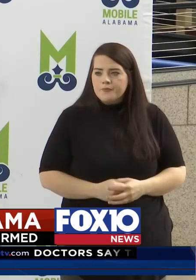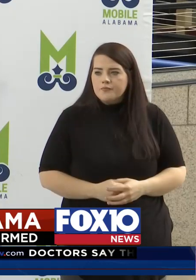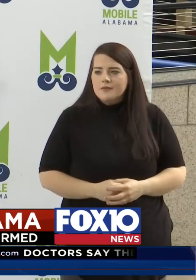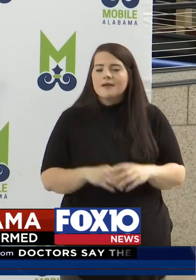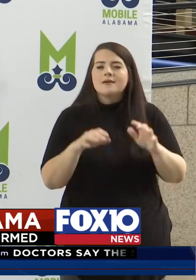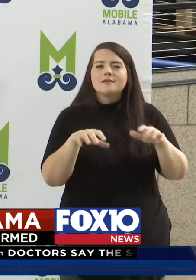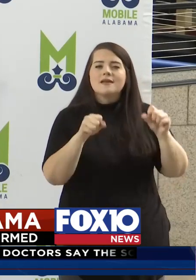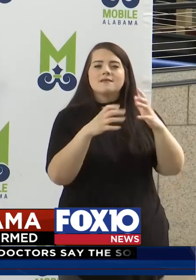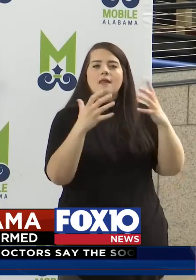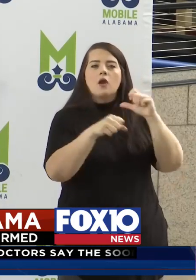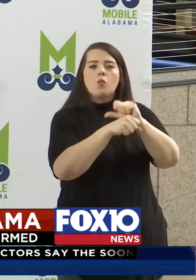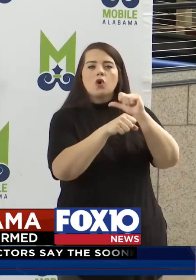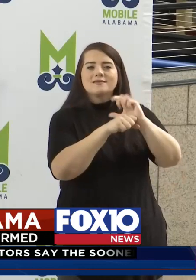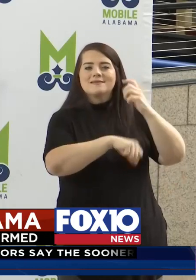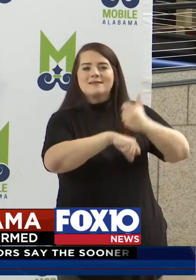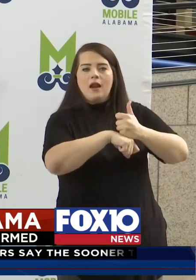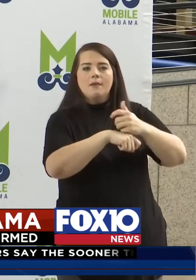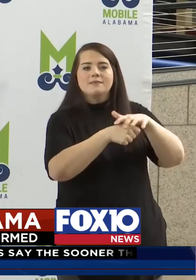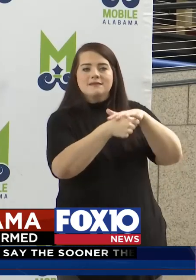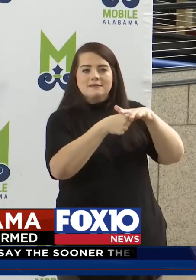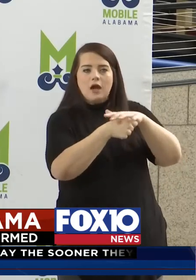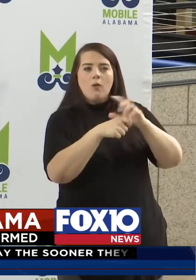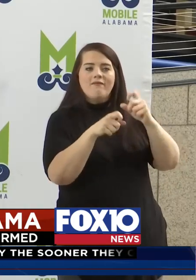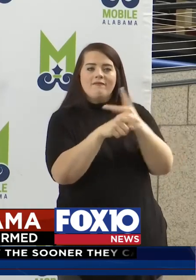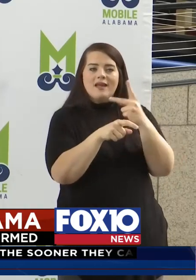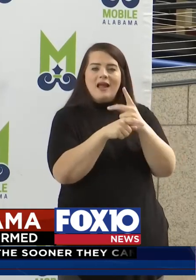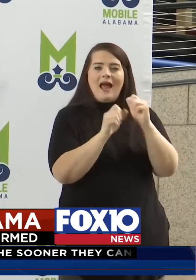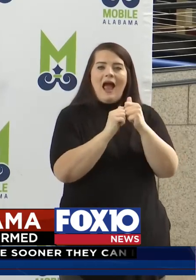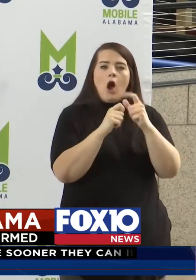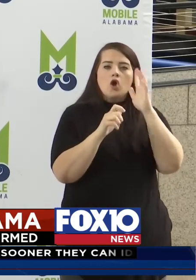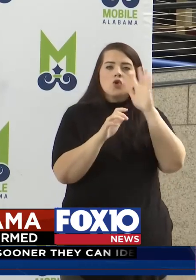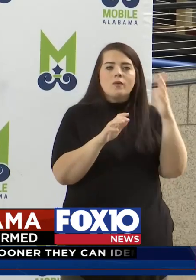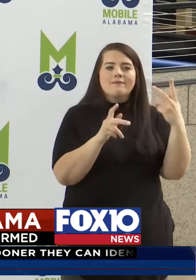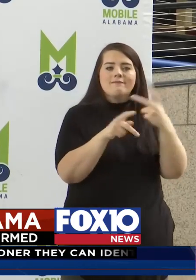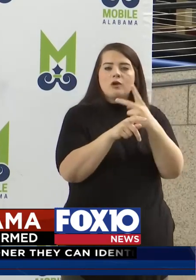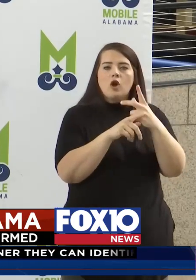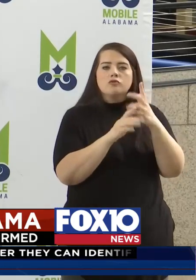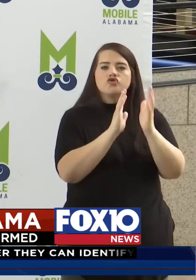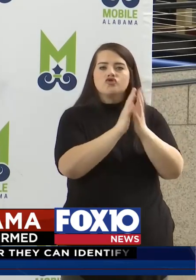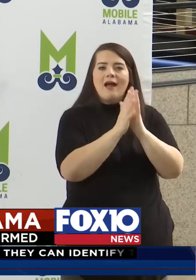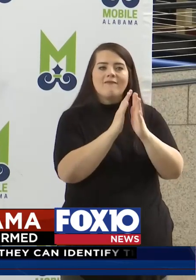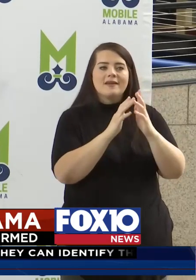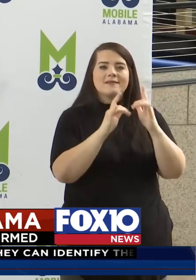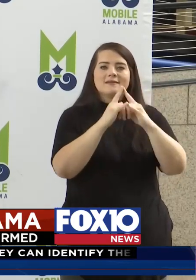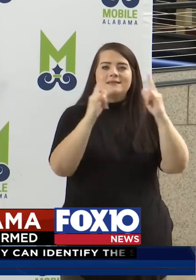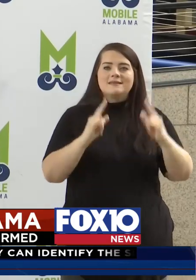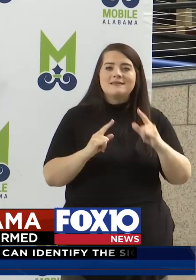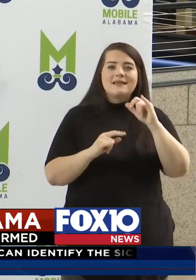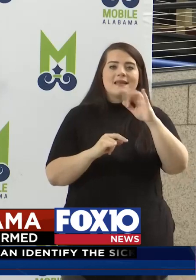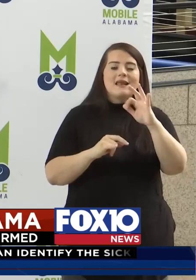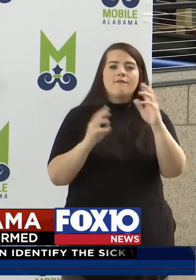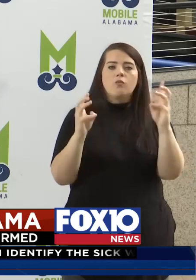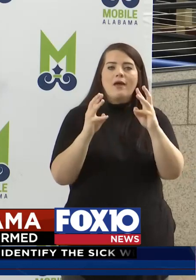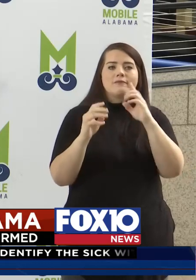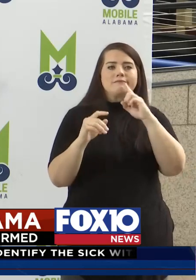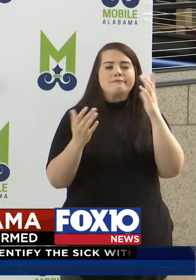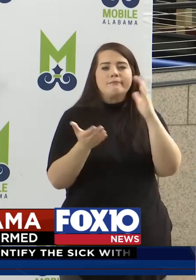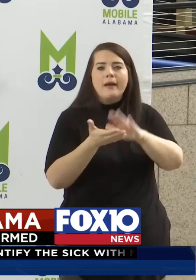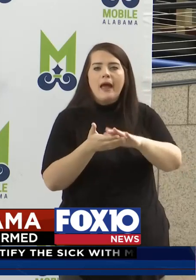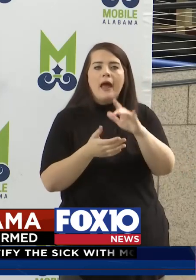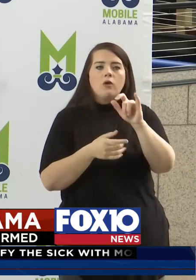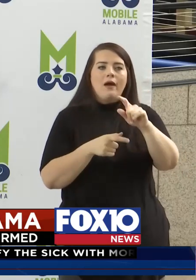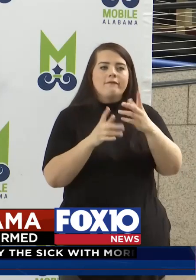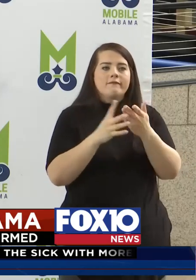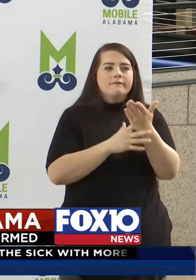It takes a lot of work to set up a testing site. You have to figure out how you're going to route traffic. You have to put tents up in case the weather's bad. You have to sort